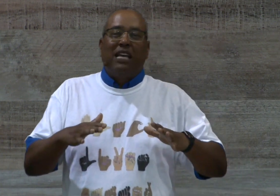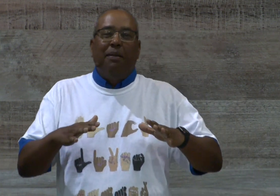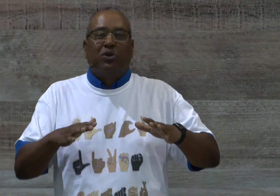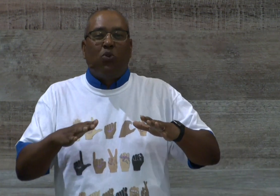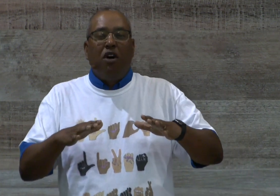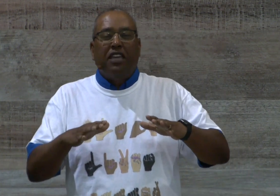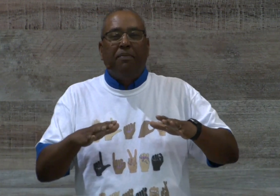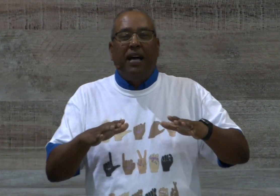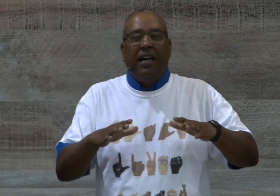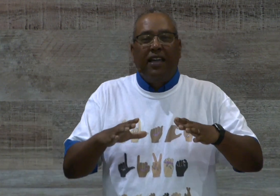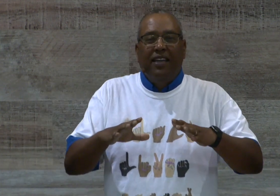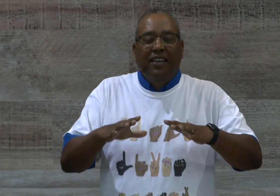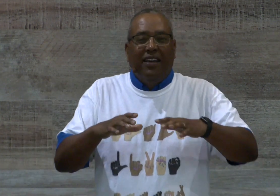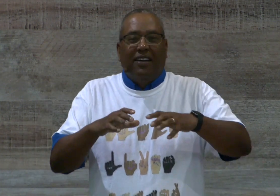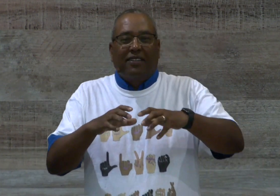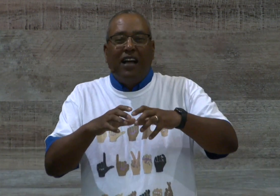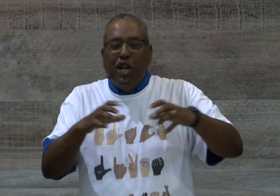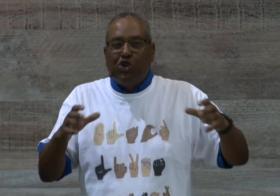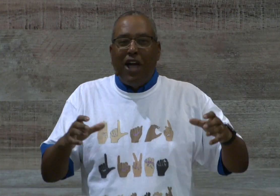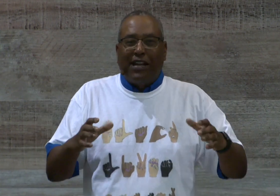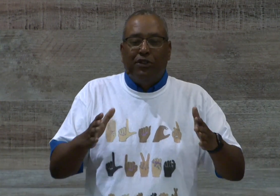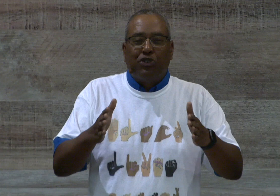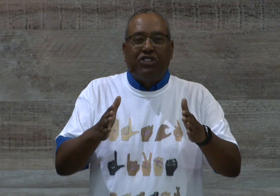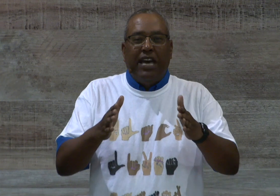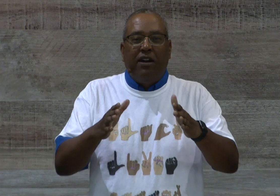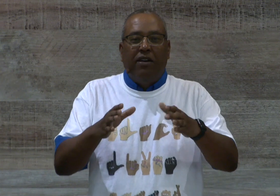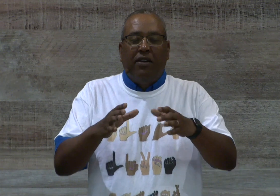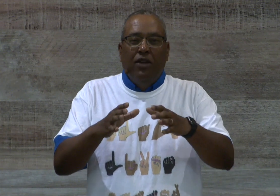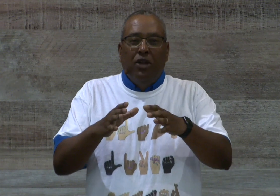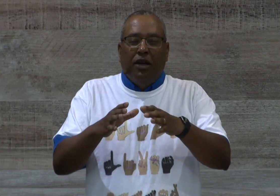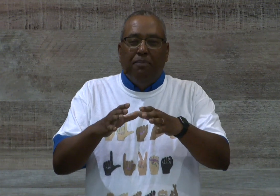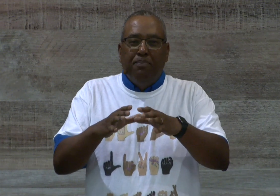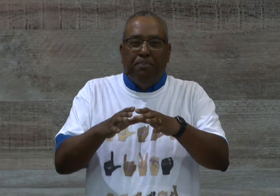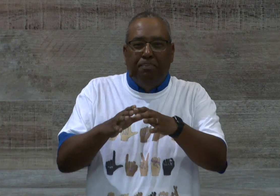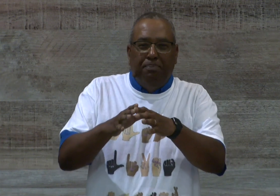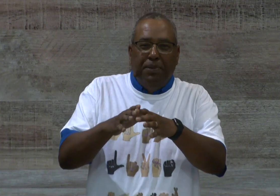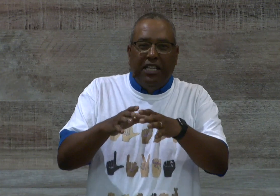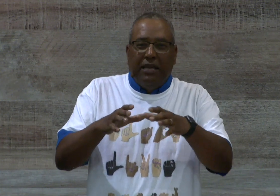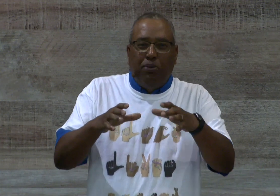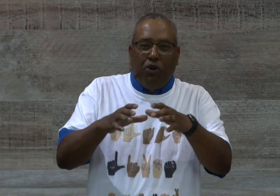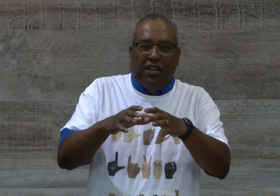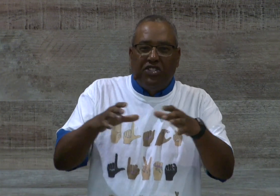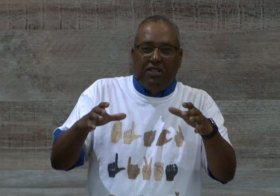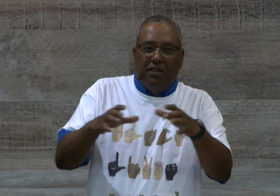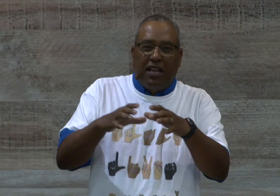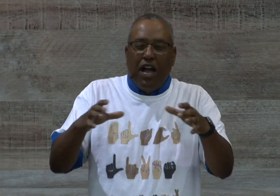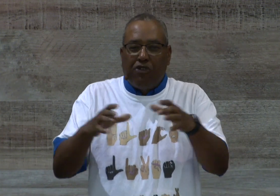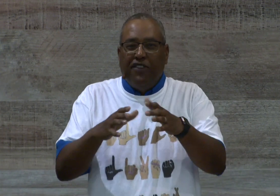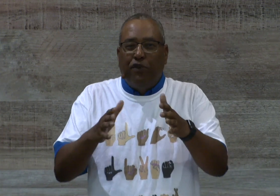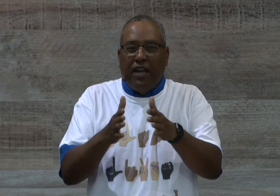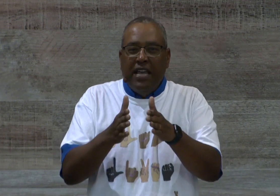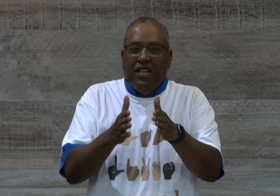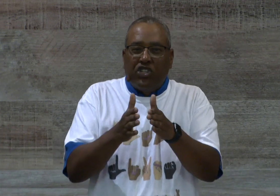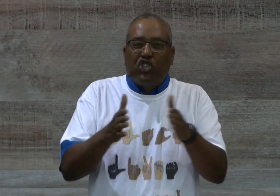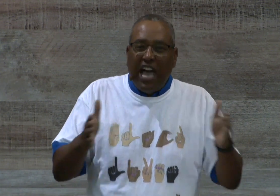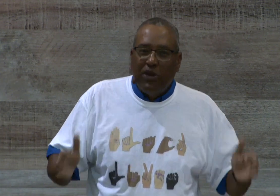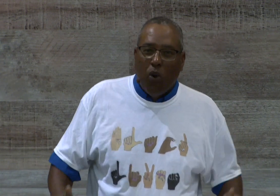walking by contractors that are building, pouring the concrete for a sidewalk.